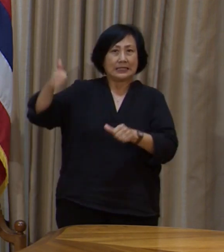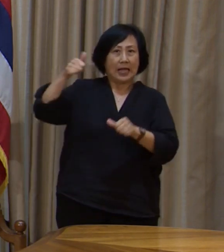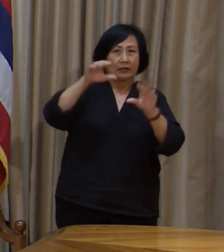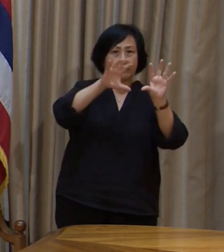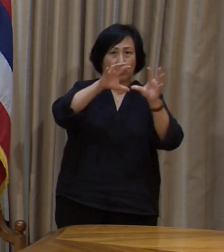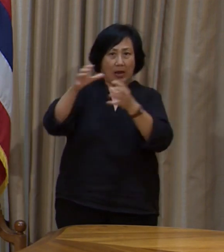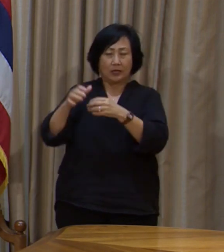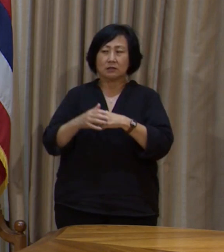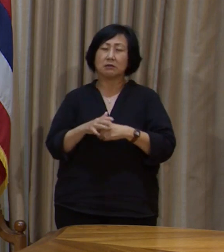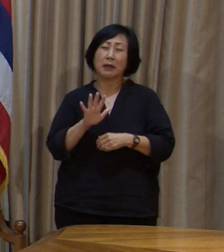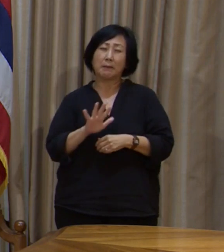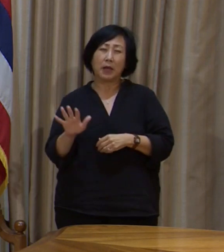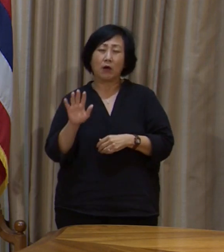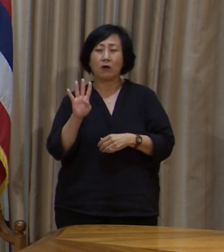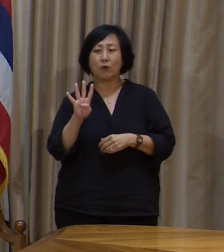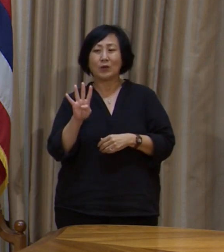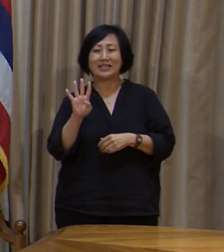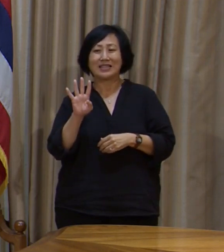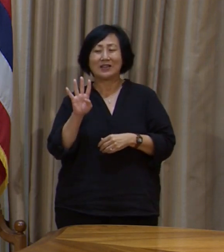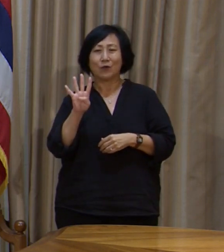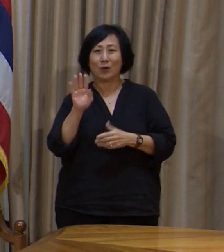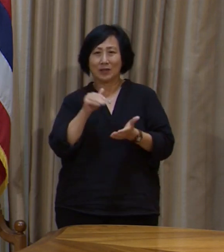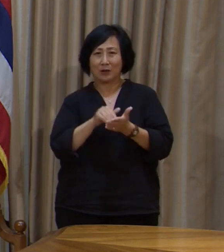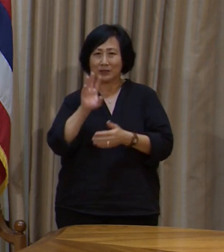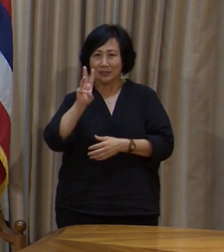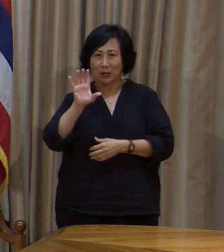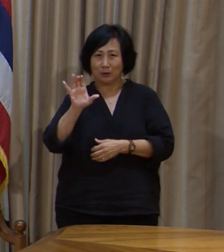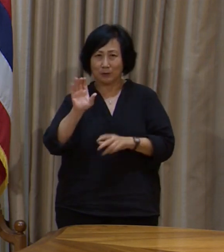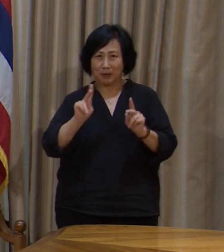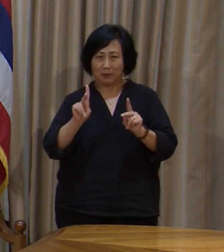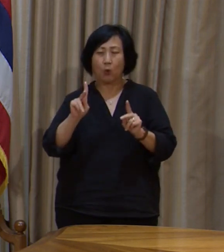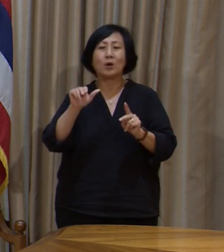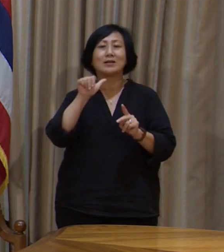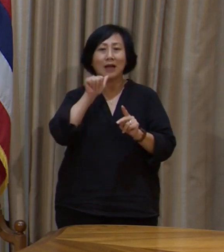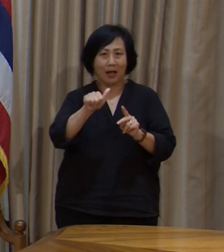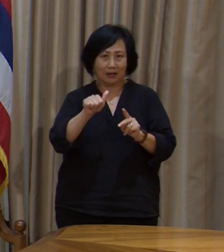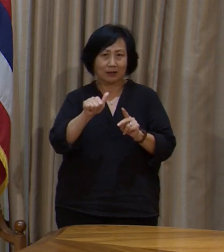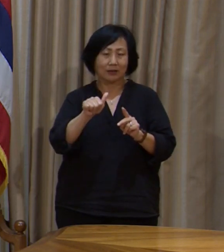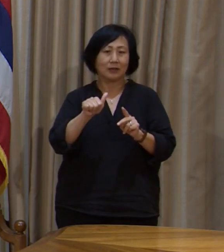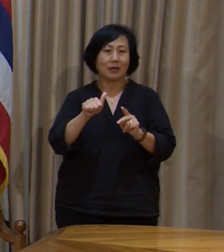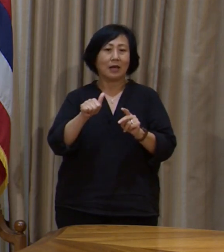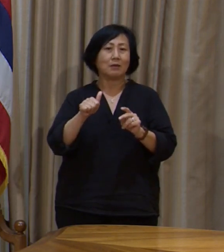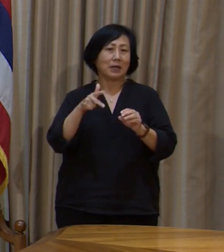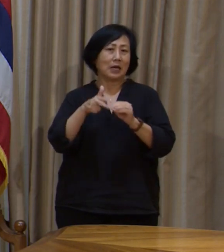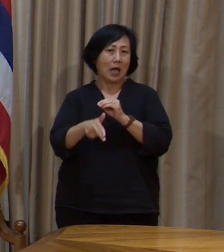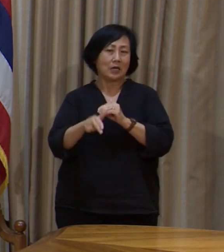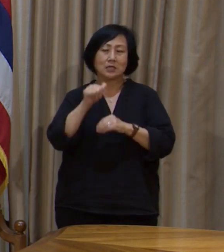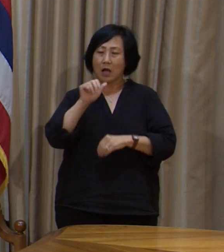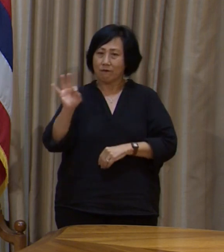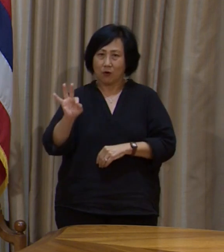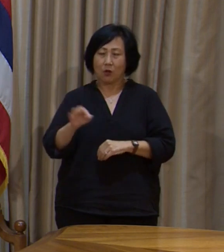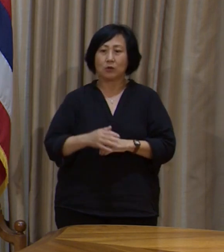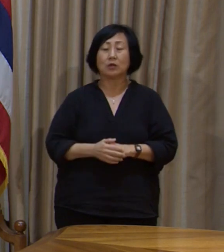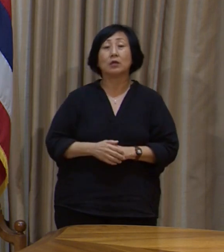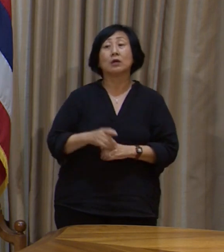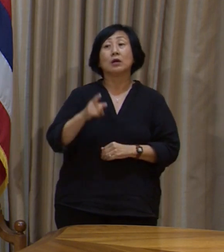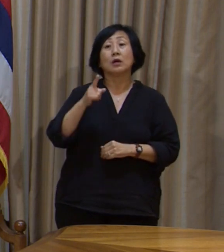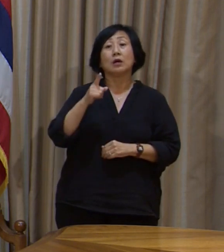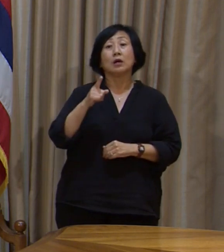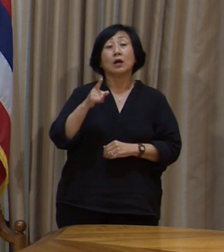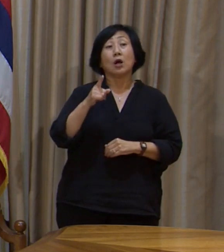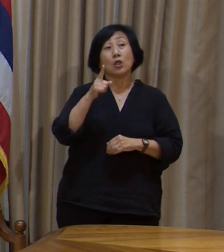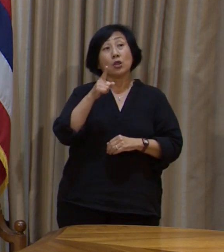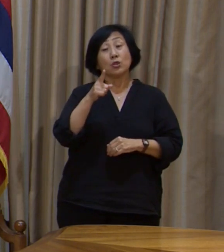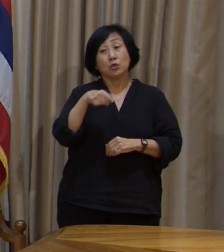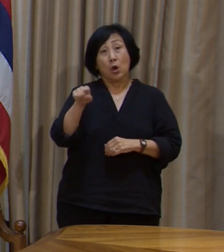is about 4,600 or so. Those in the executive branch that would be